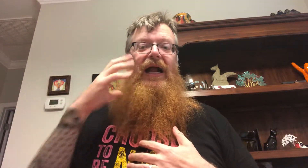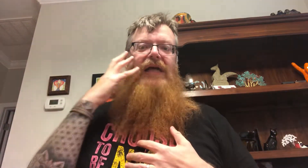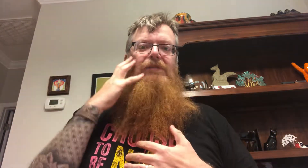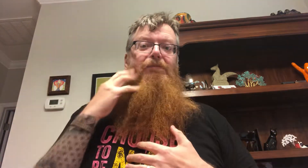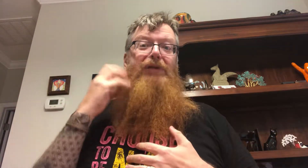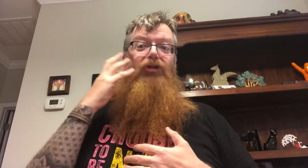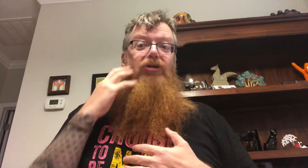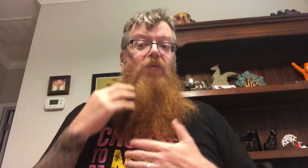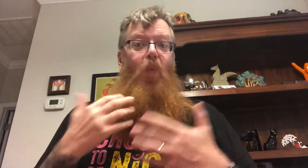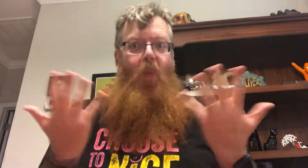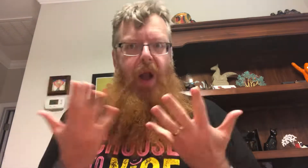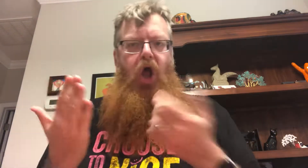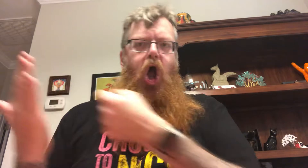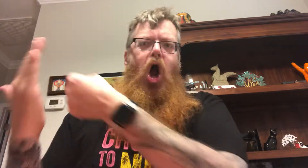Okay. All